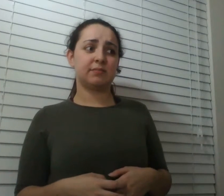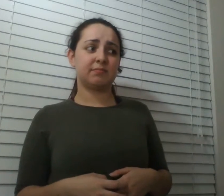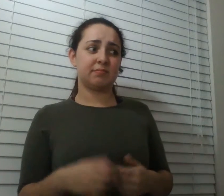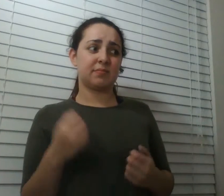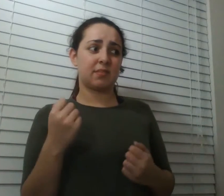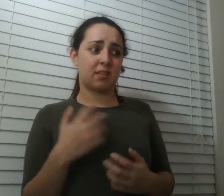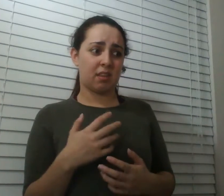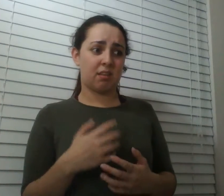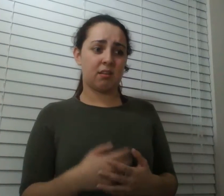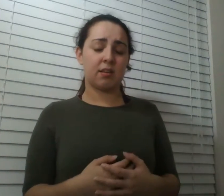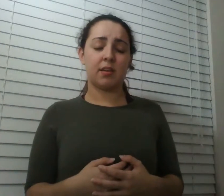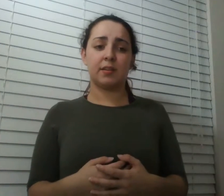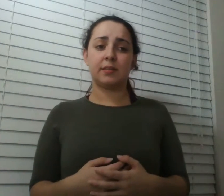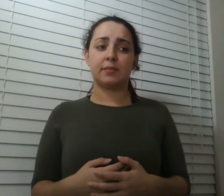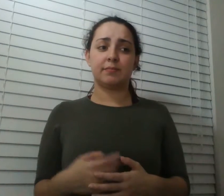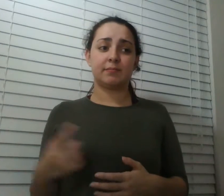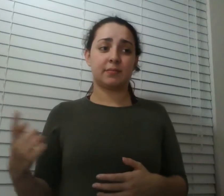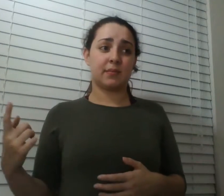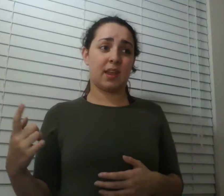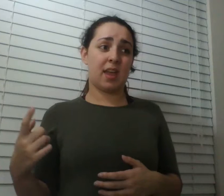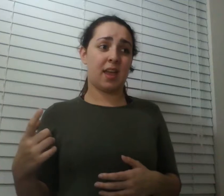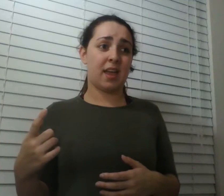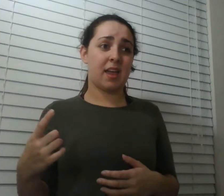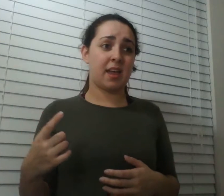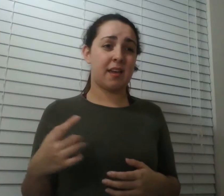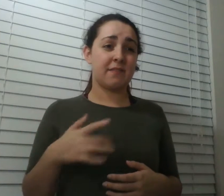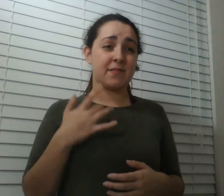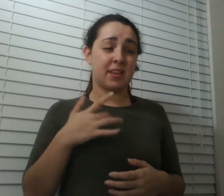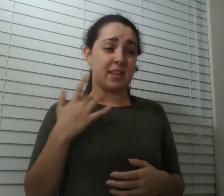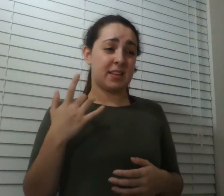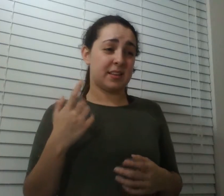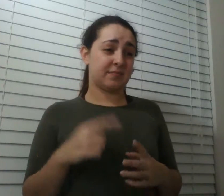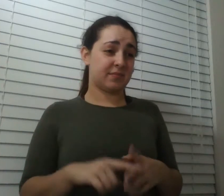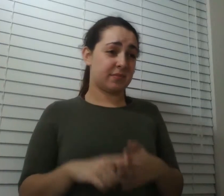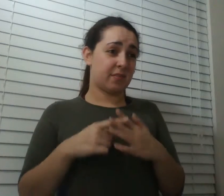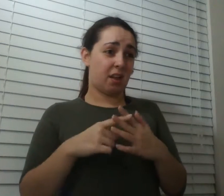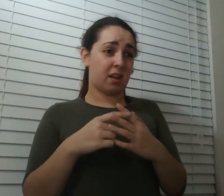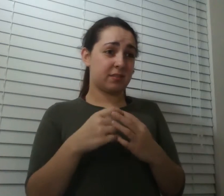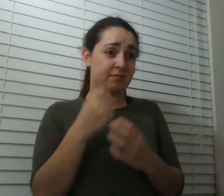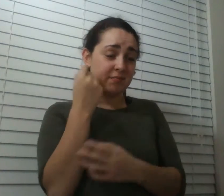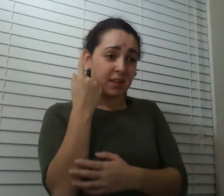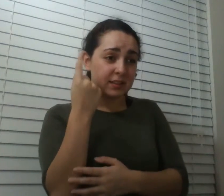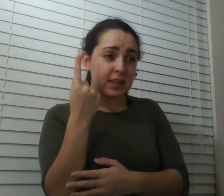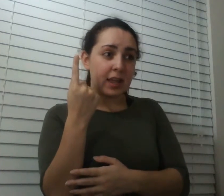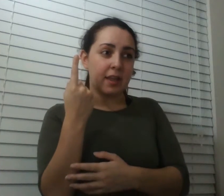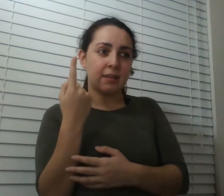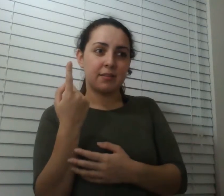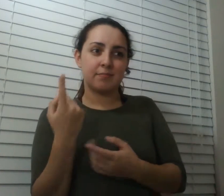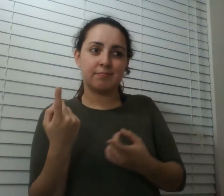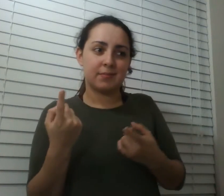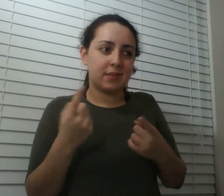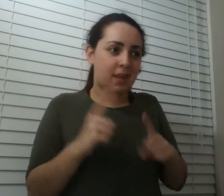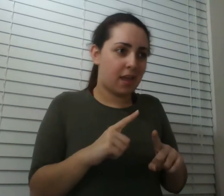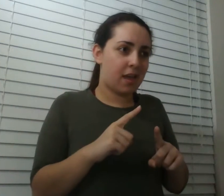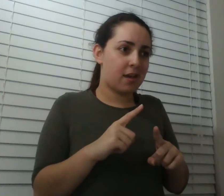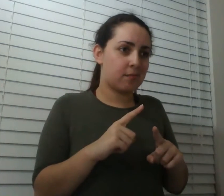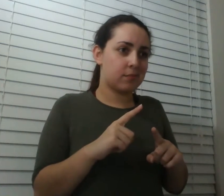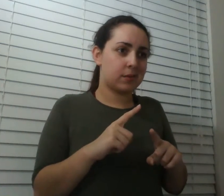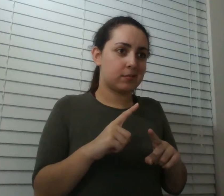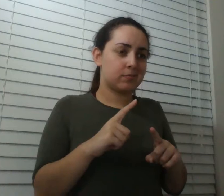i had come to know them then this this was just so out of the imaginable but